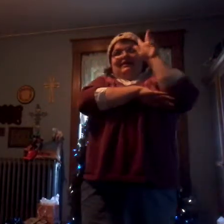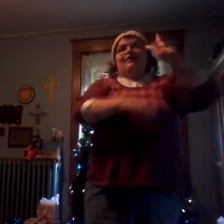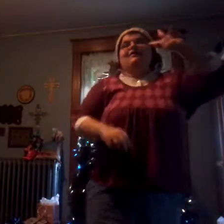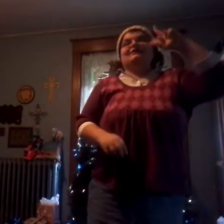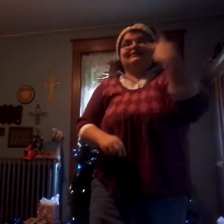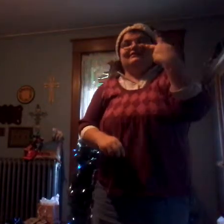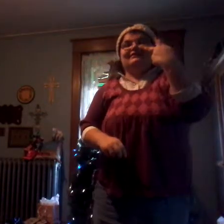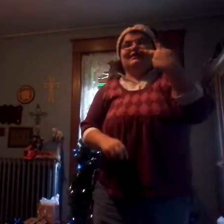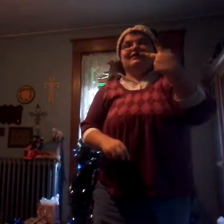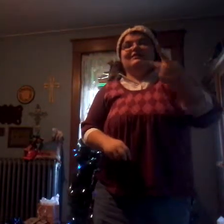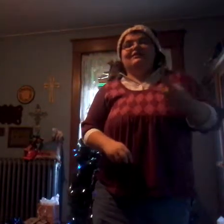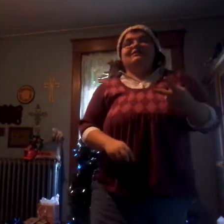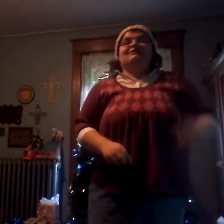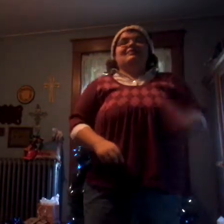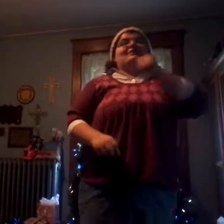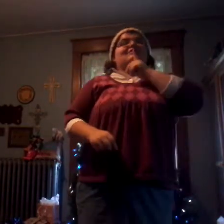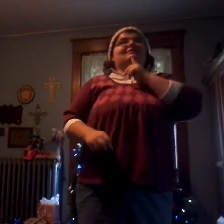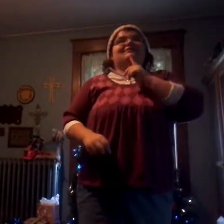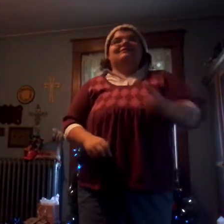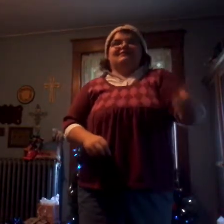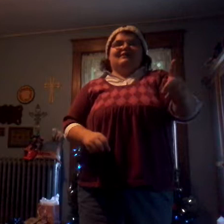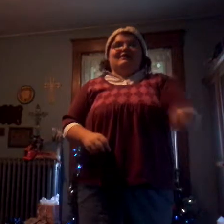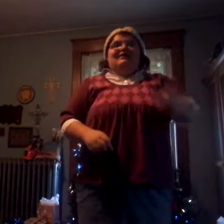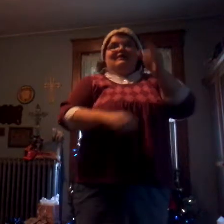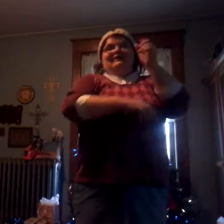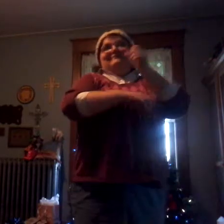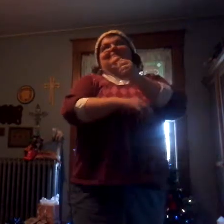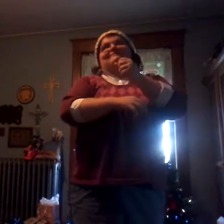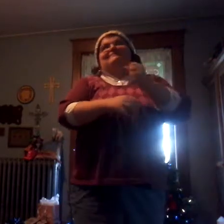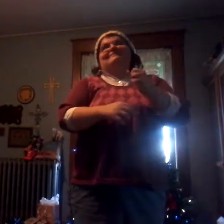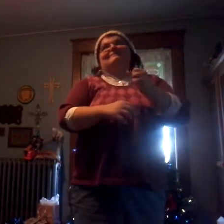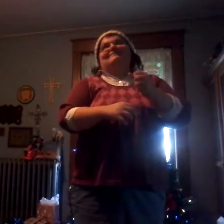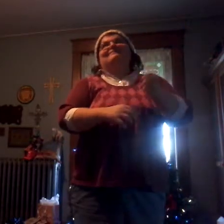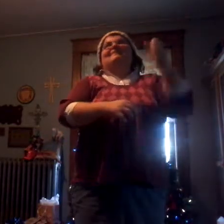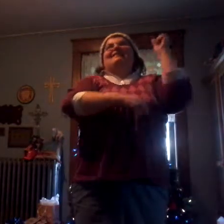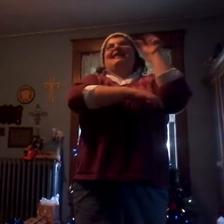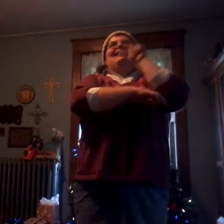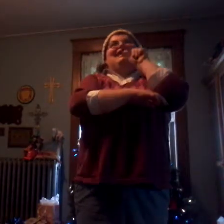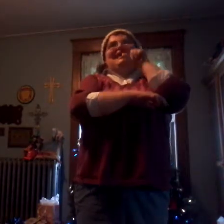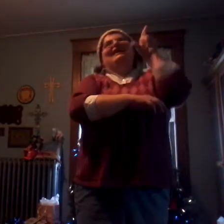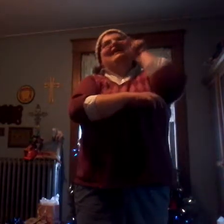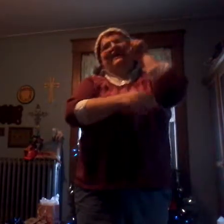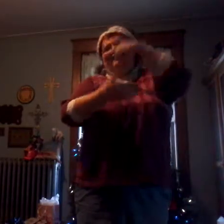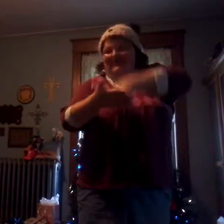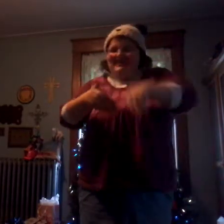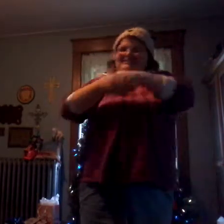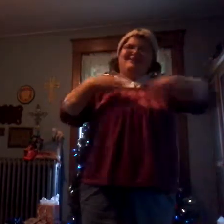On the second day of Christmas, my true love gave to me, two turtle doves and a partridge in